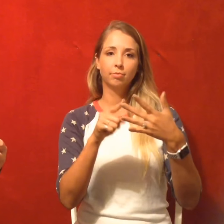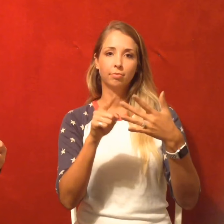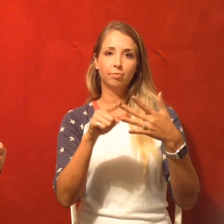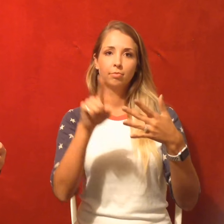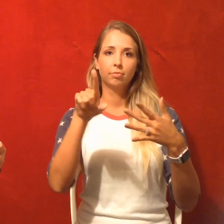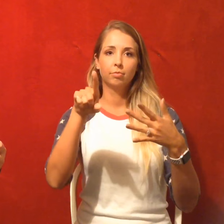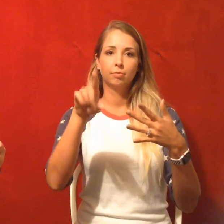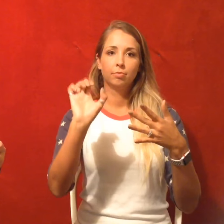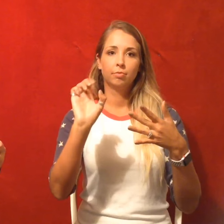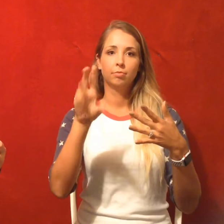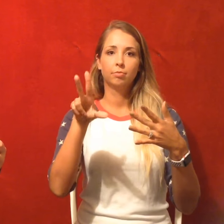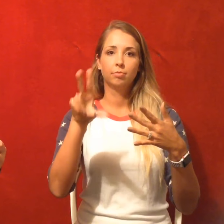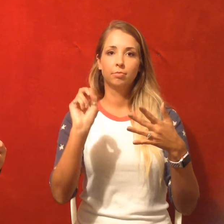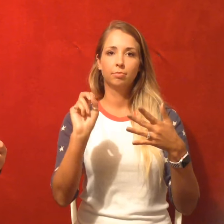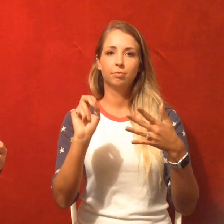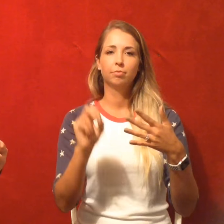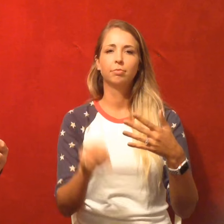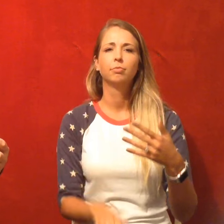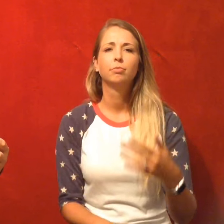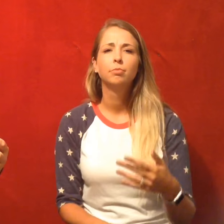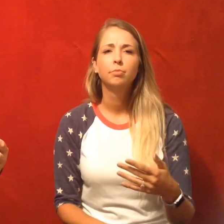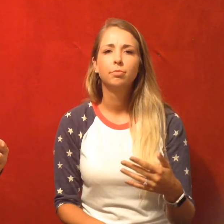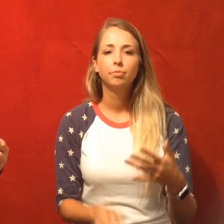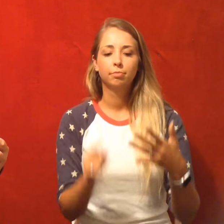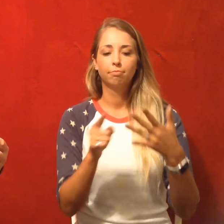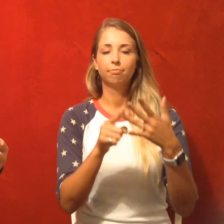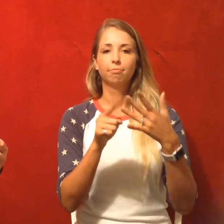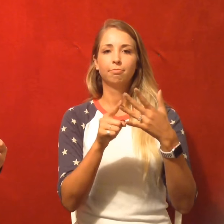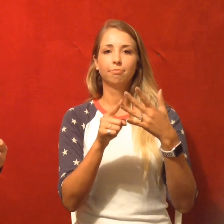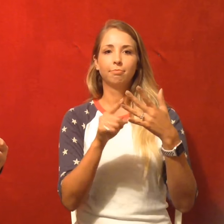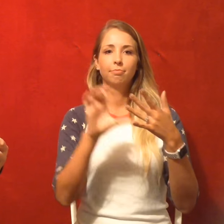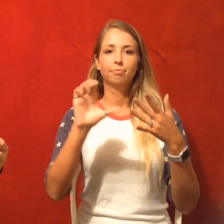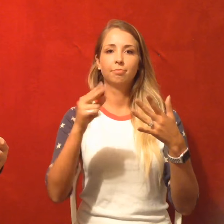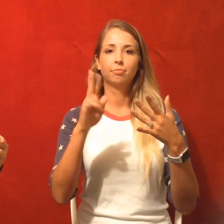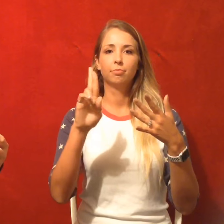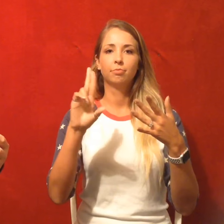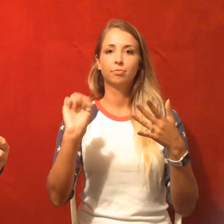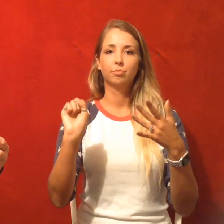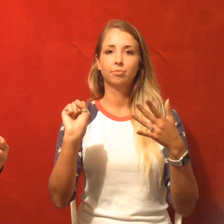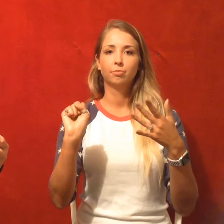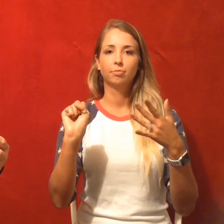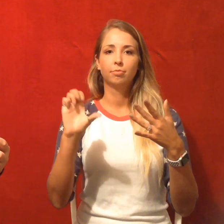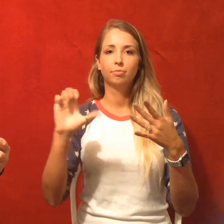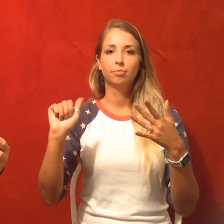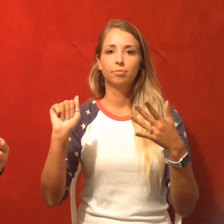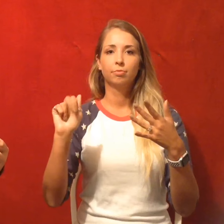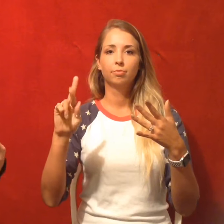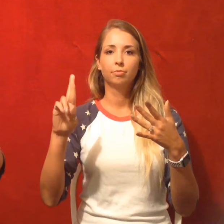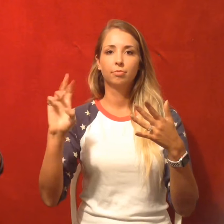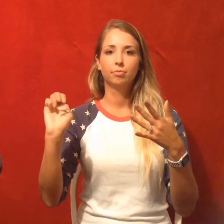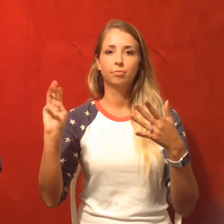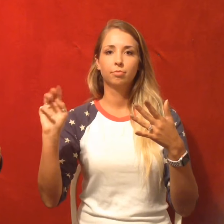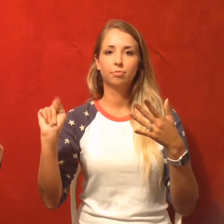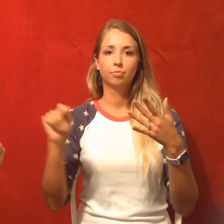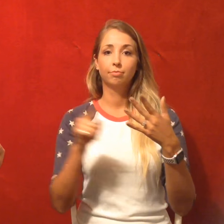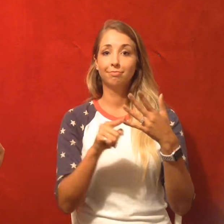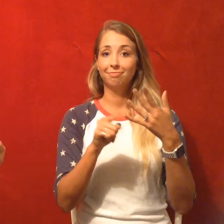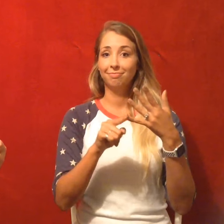Came out in 1979. Story by Chris Claremont and it is the first Dazzler. She's a great character.